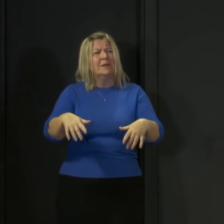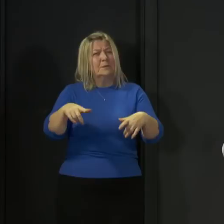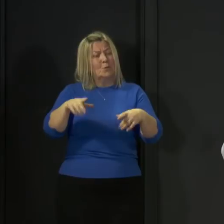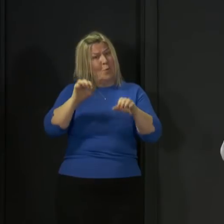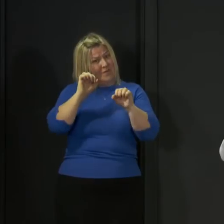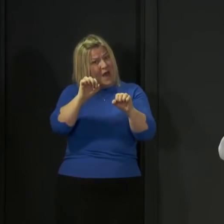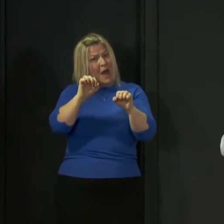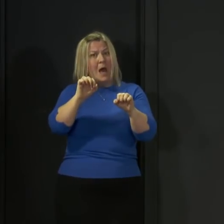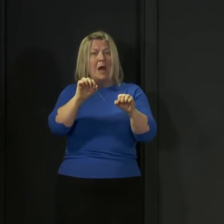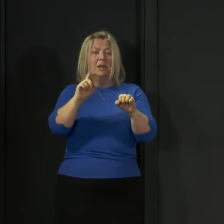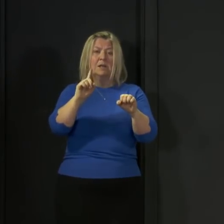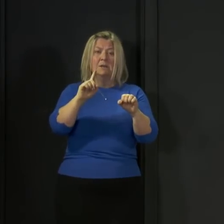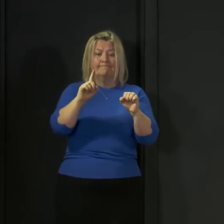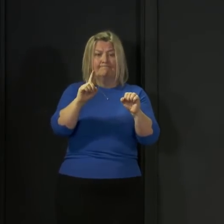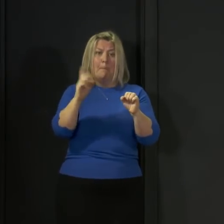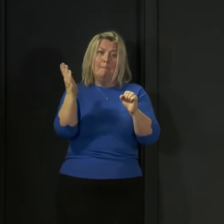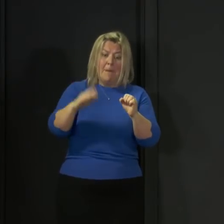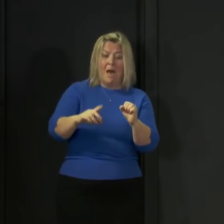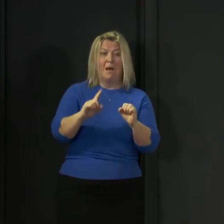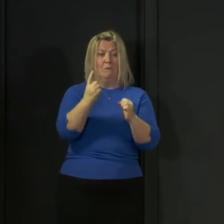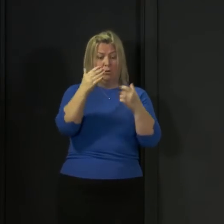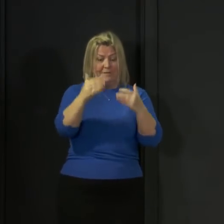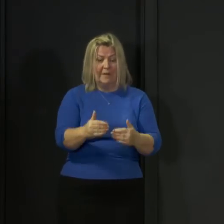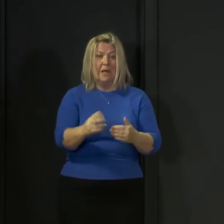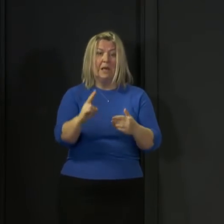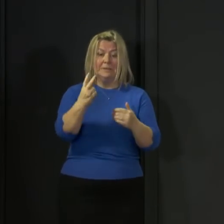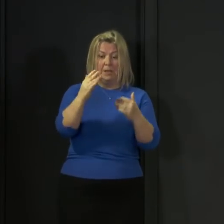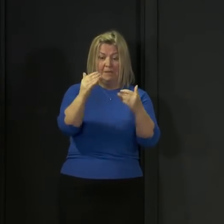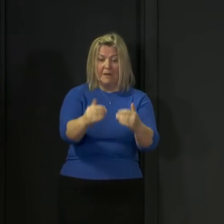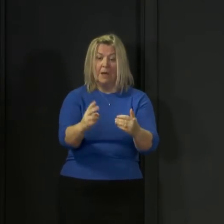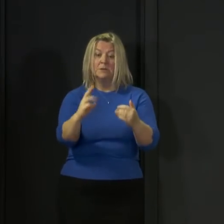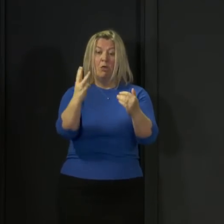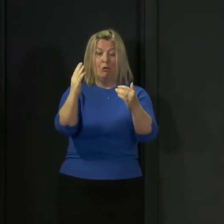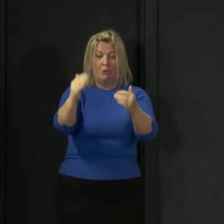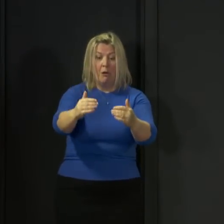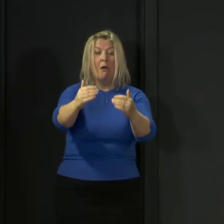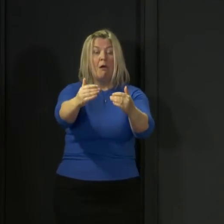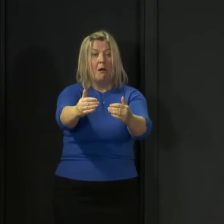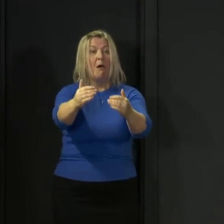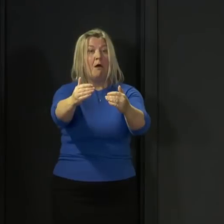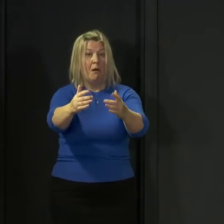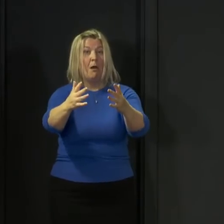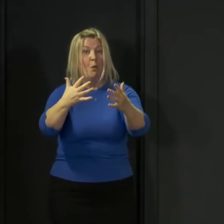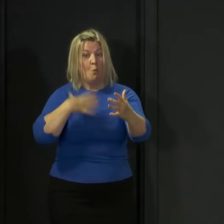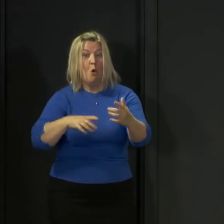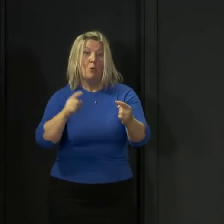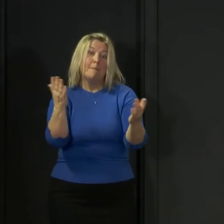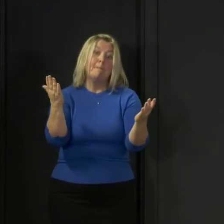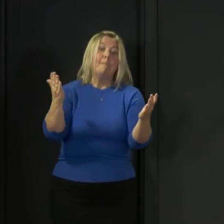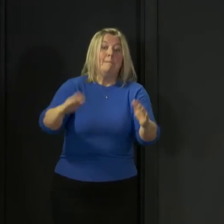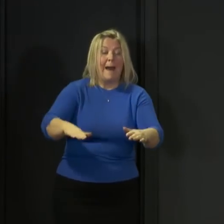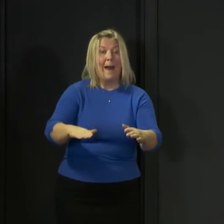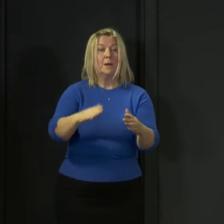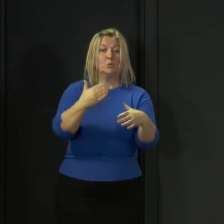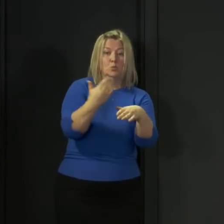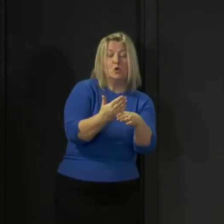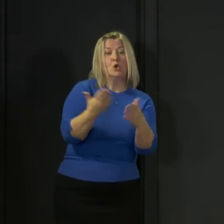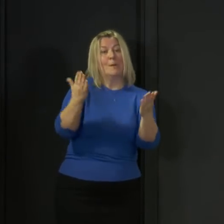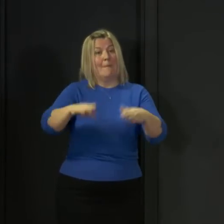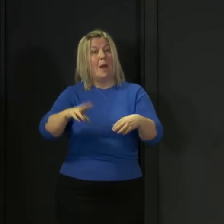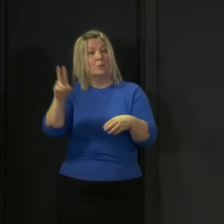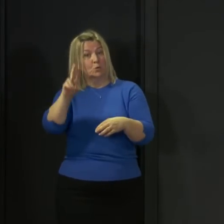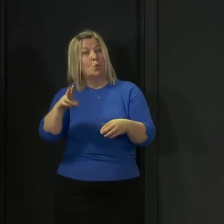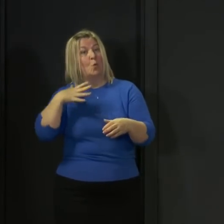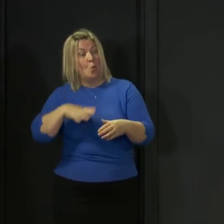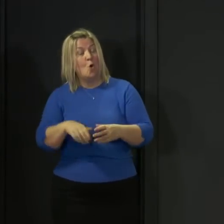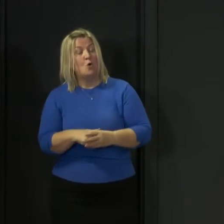that we look at these issues as it is that we look at how we get people back to work and children back to school. I'll hand over to the Health Secretary